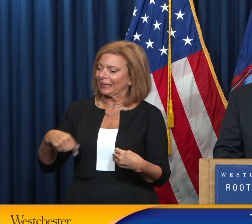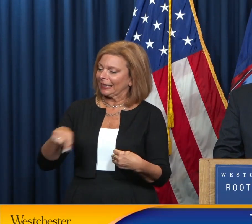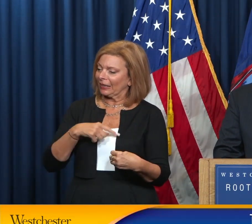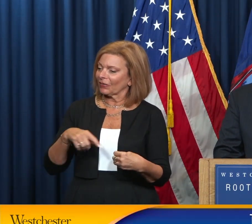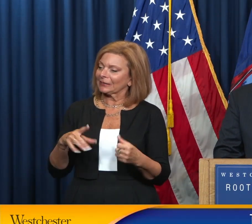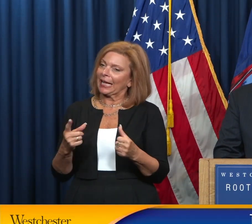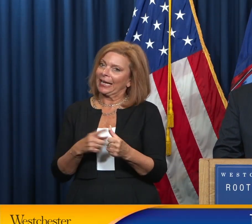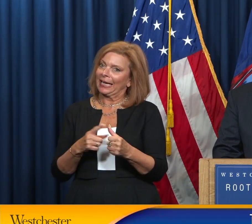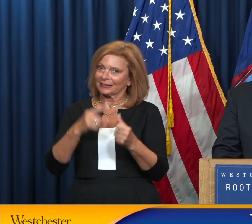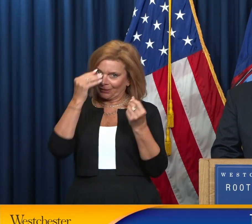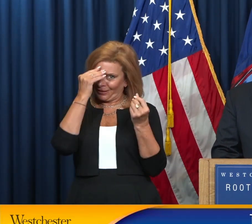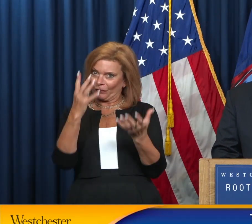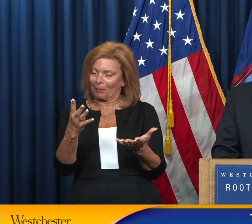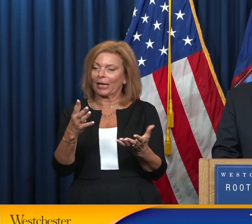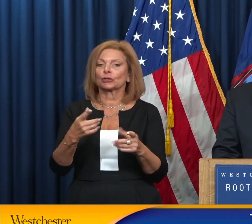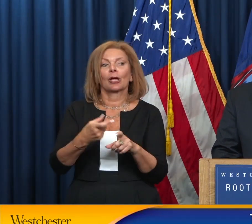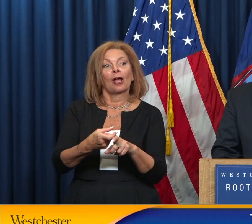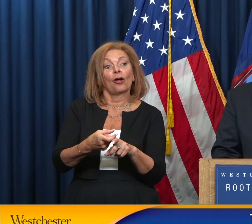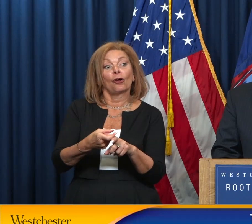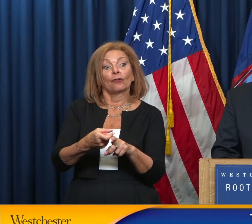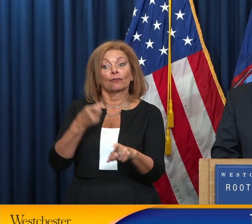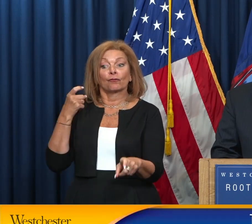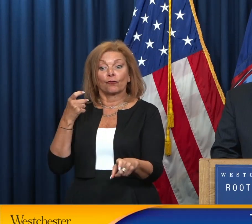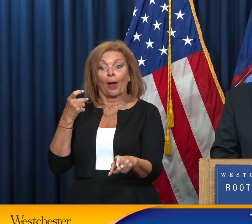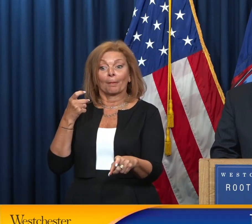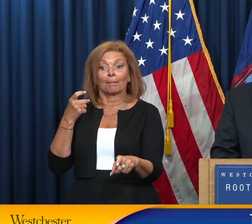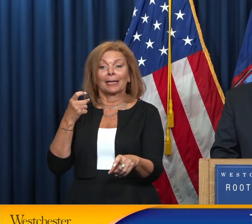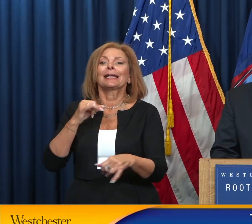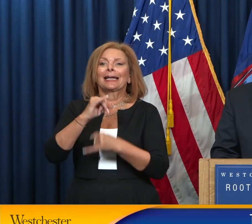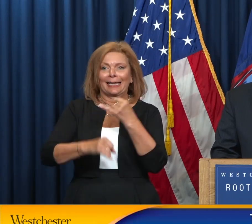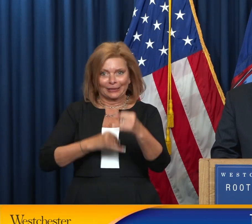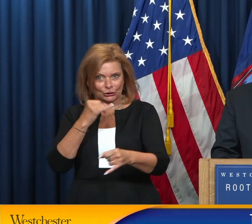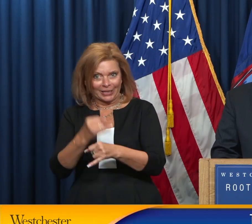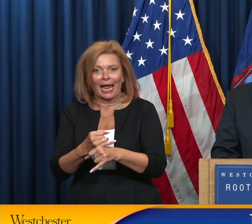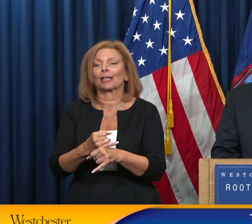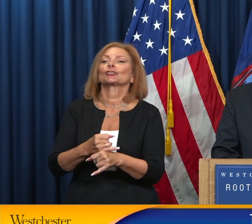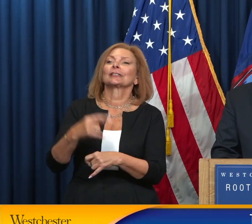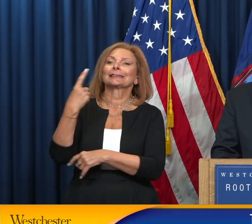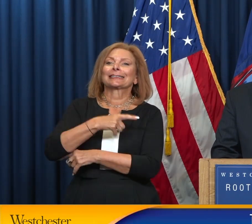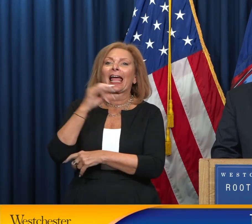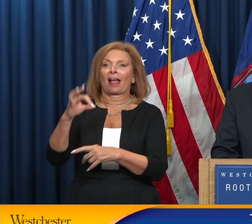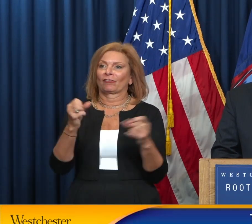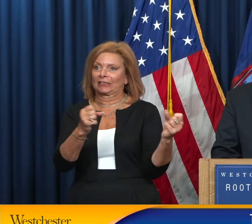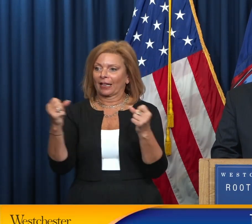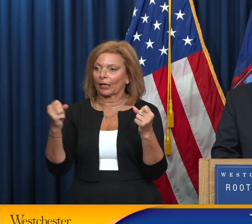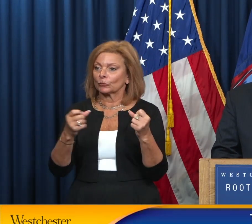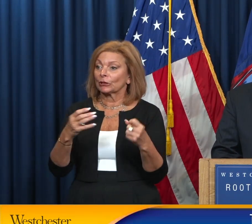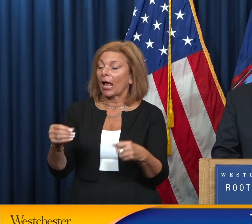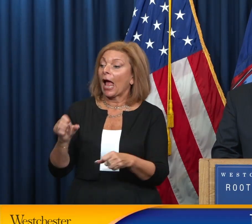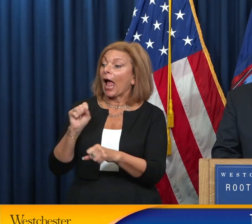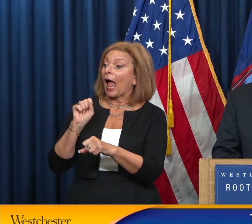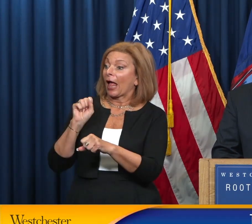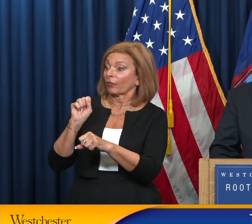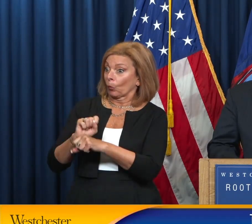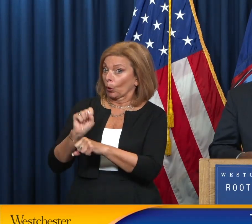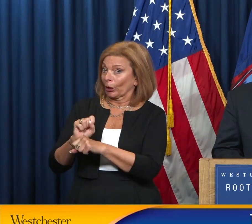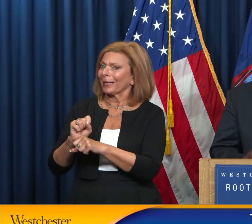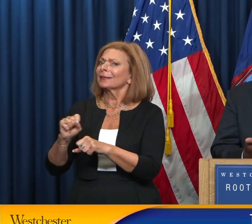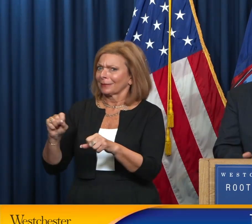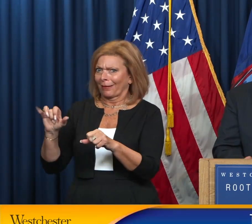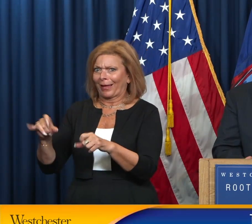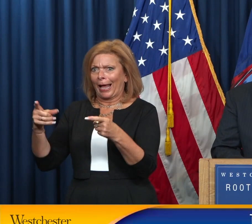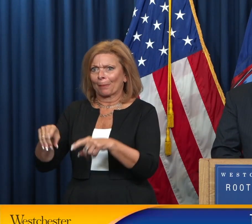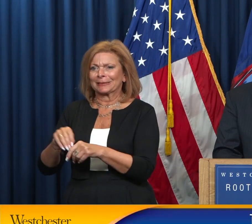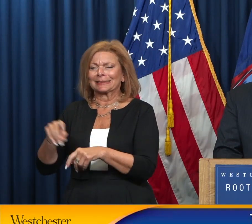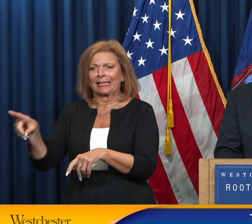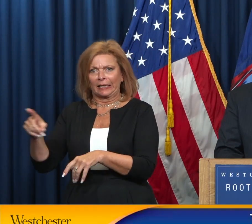additional information from International Day of Sign Languages, and the work is done under the School of the Deaf, he will